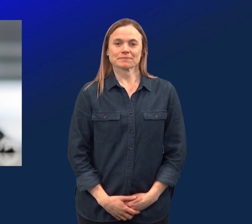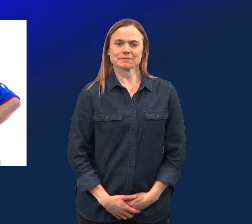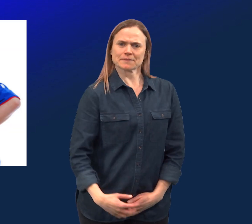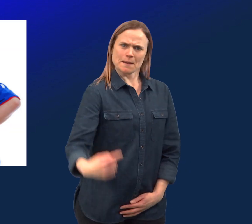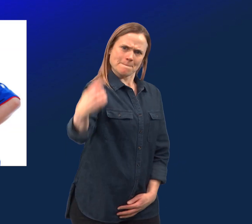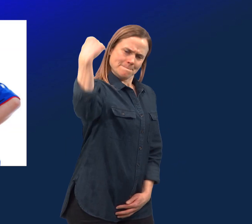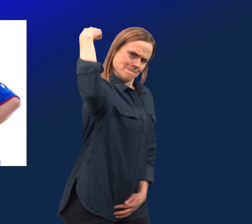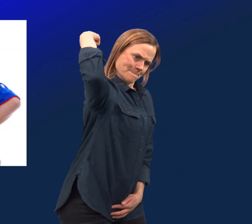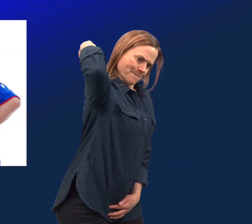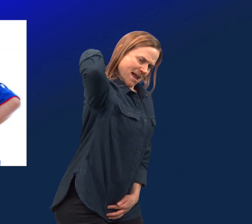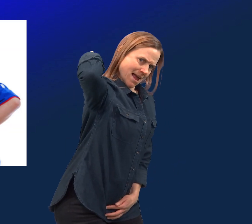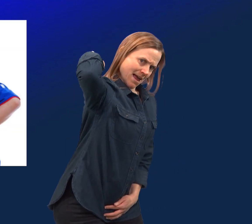Back